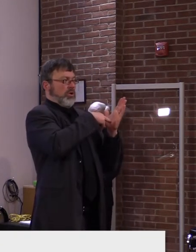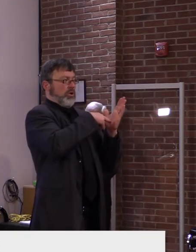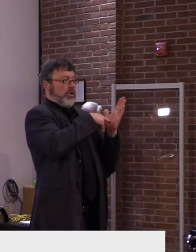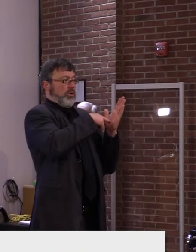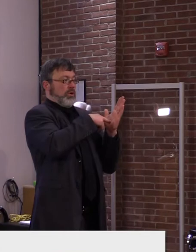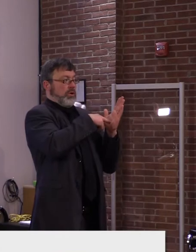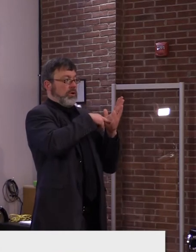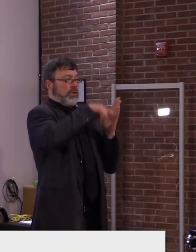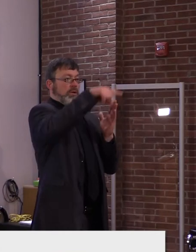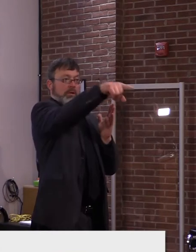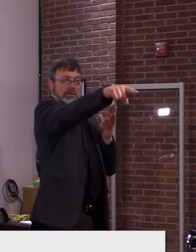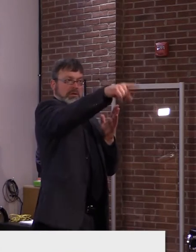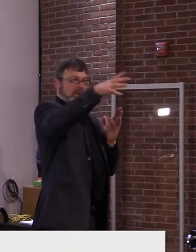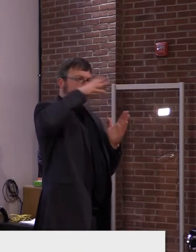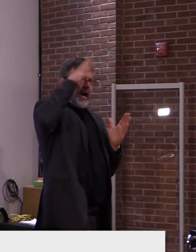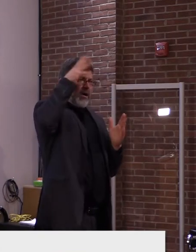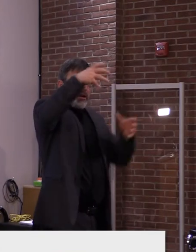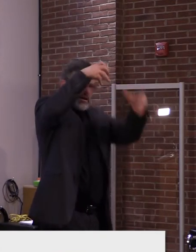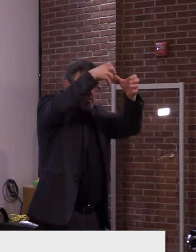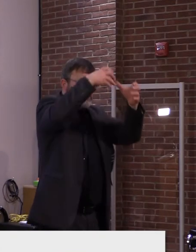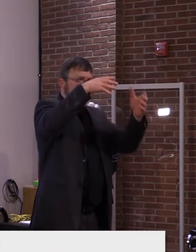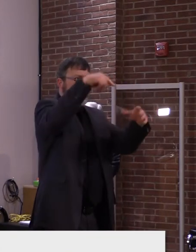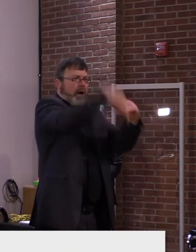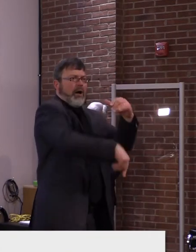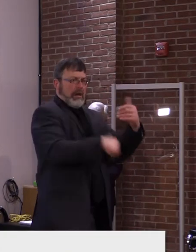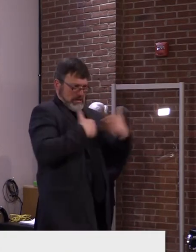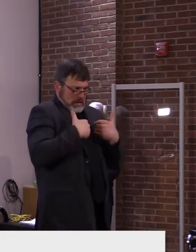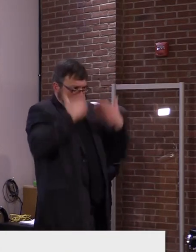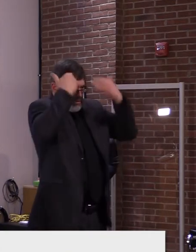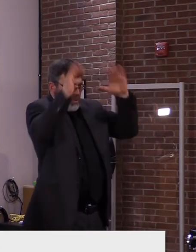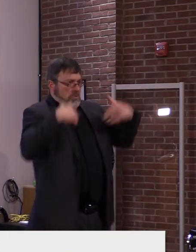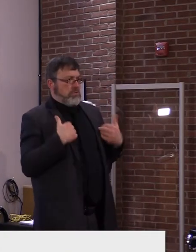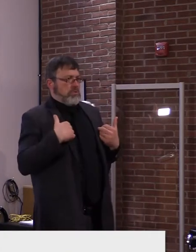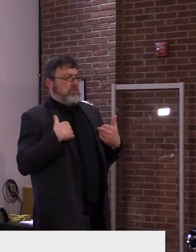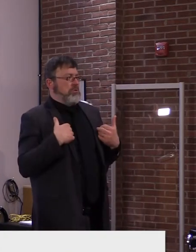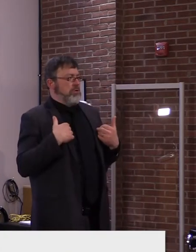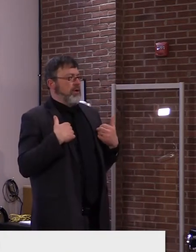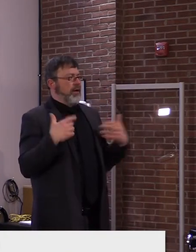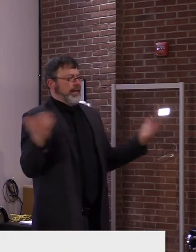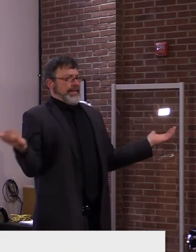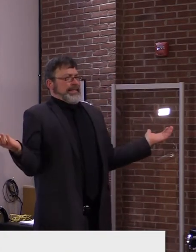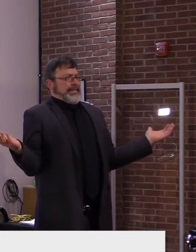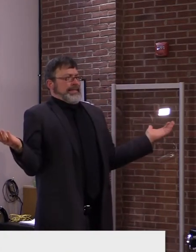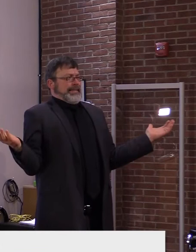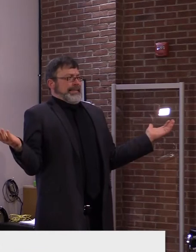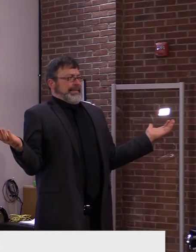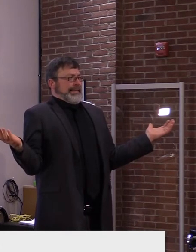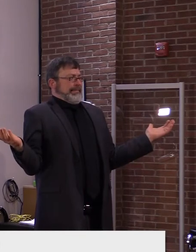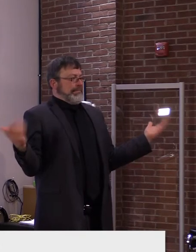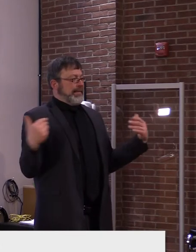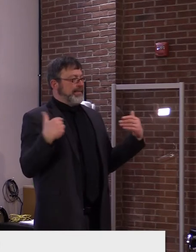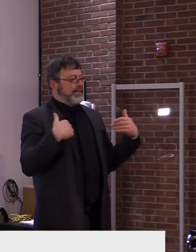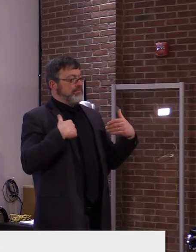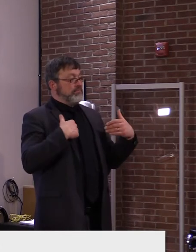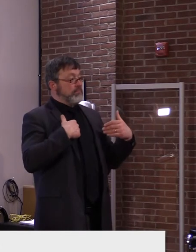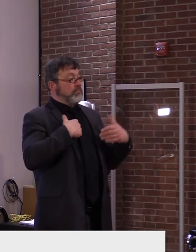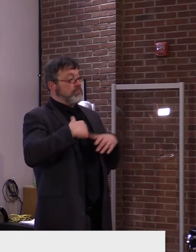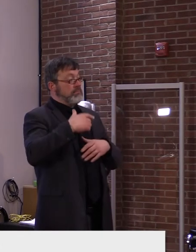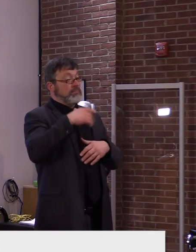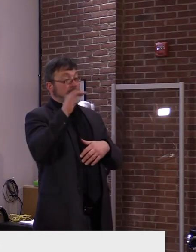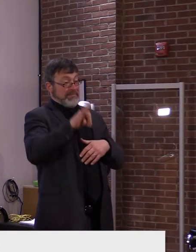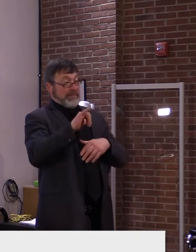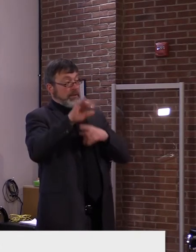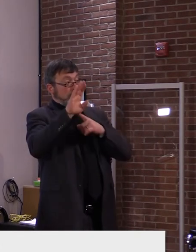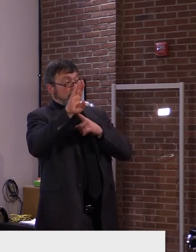and must have sequenced something on their own. All we have is the two mutations that were found in the wastewater. None of the